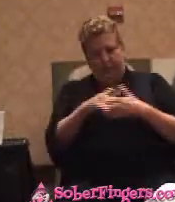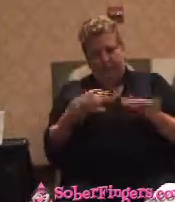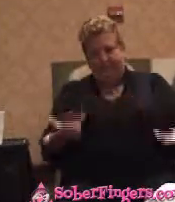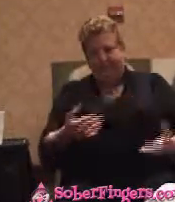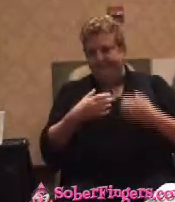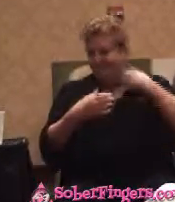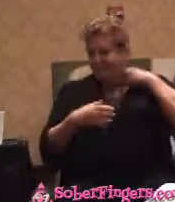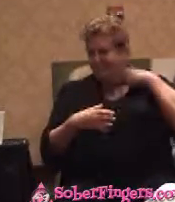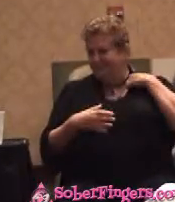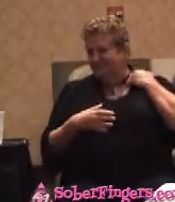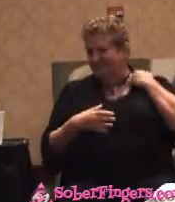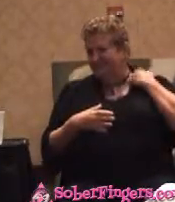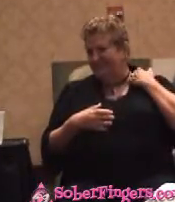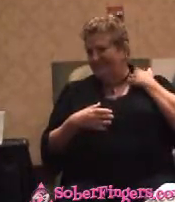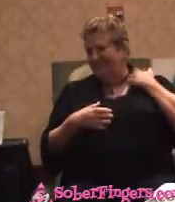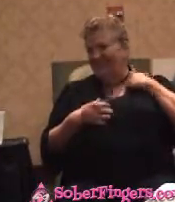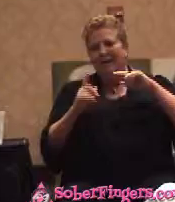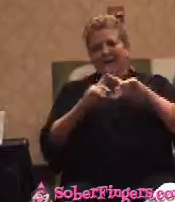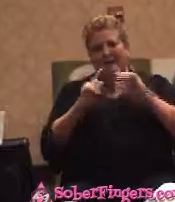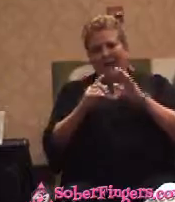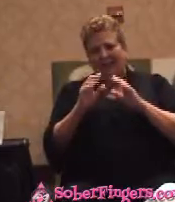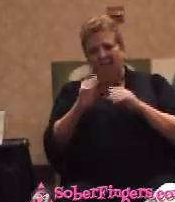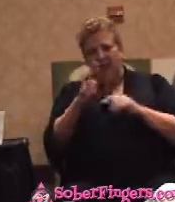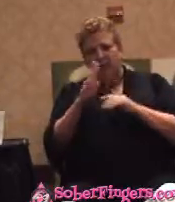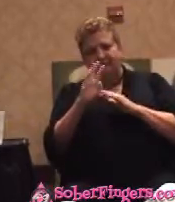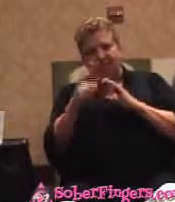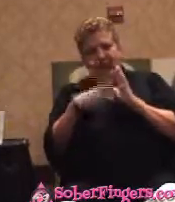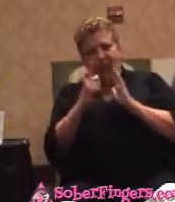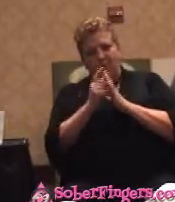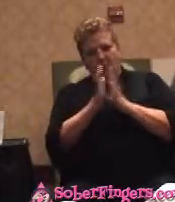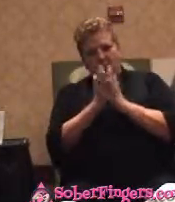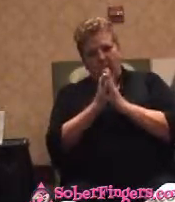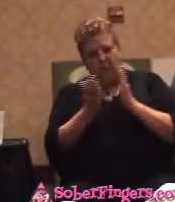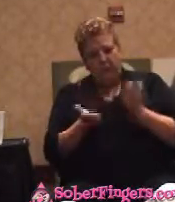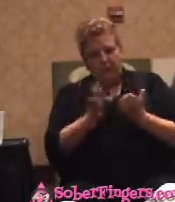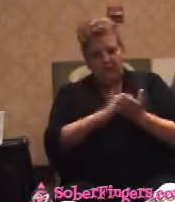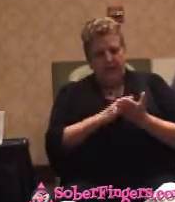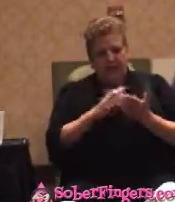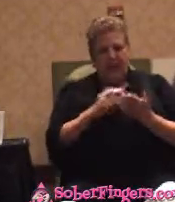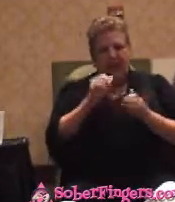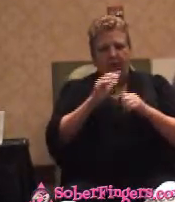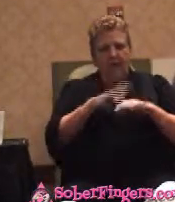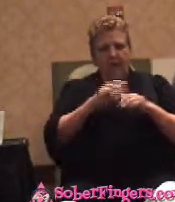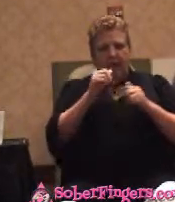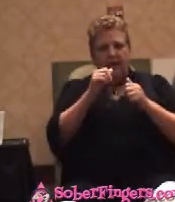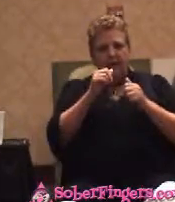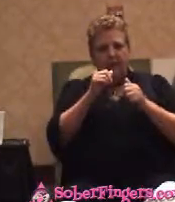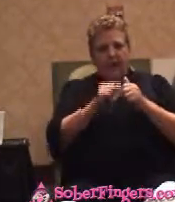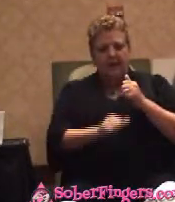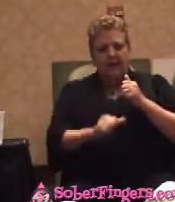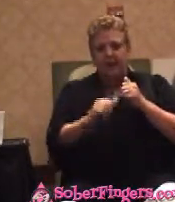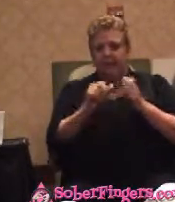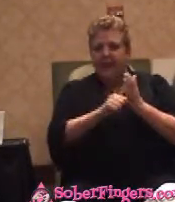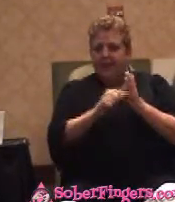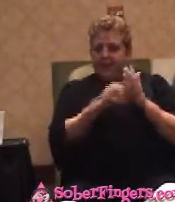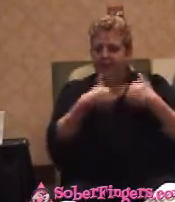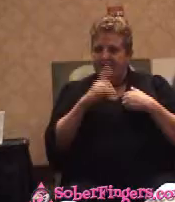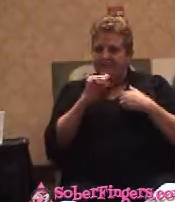And I looked at the book and I opened it up and it had a date on the corner of each page. And I looked at January 2nd. And it said, alcohol